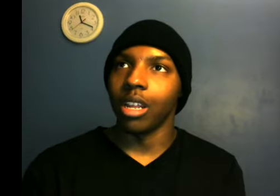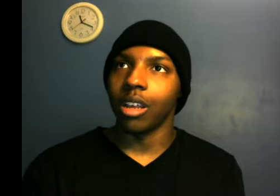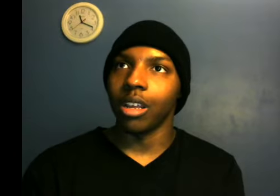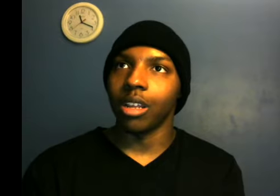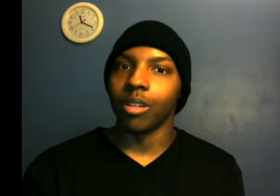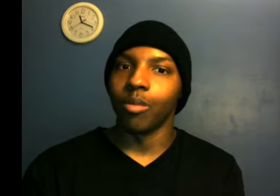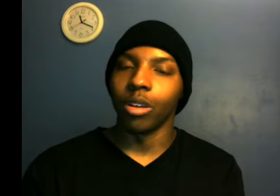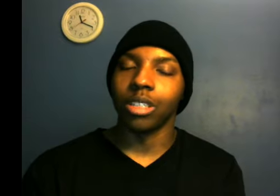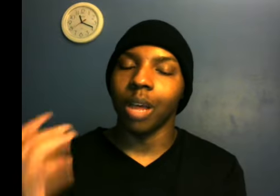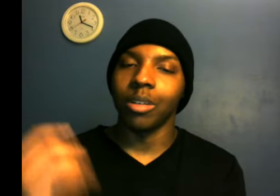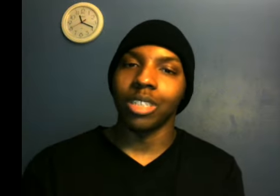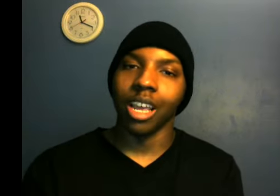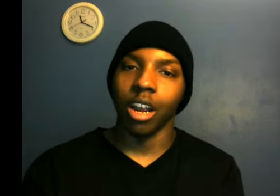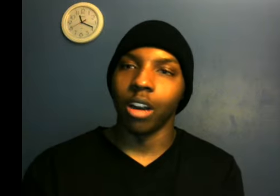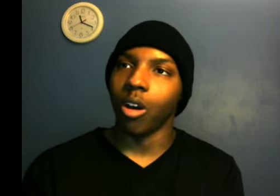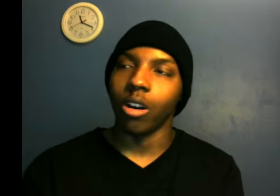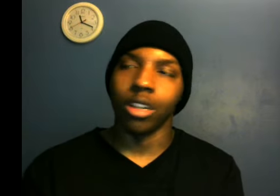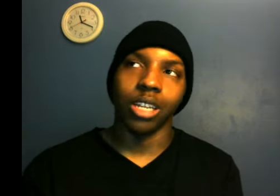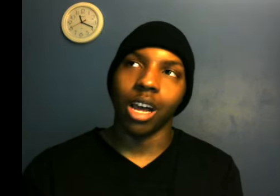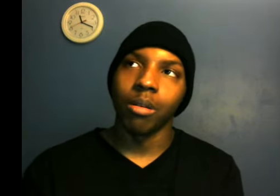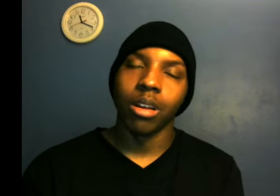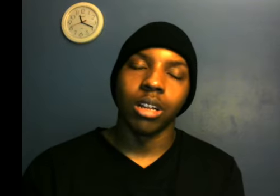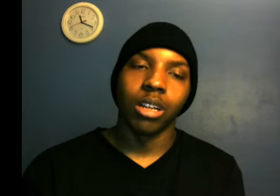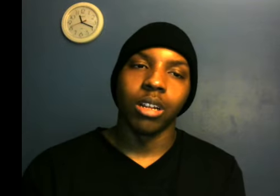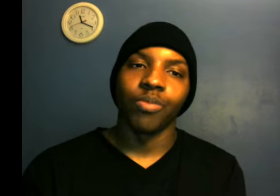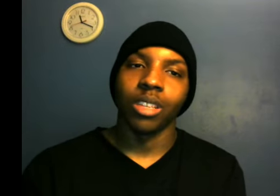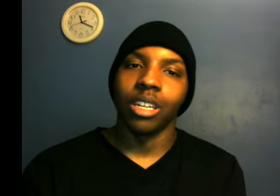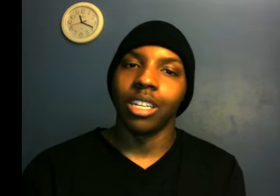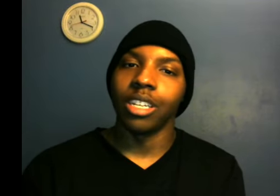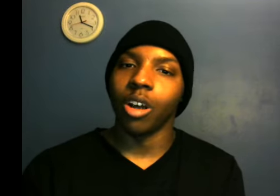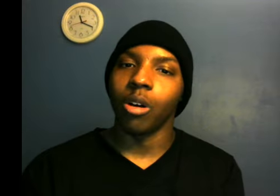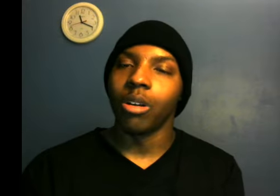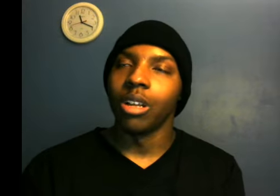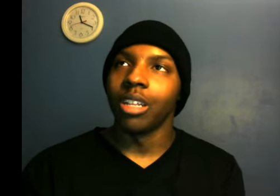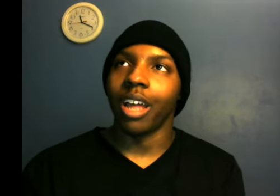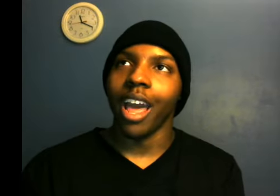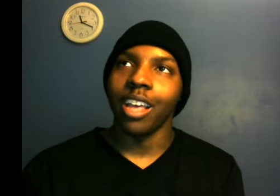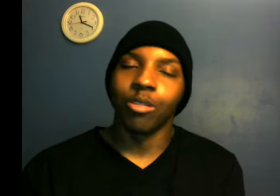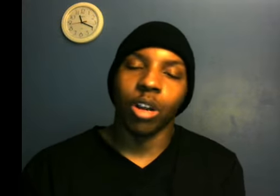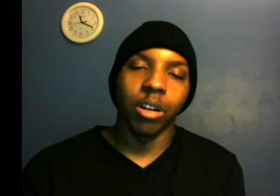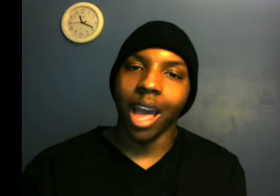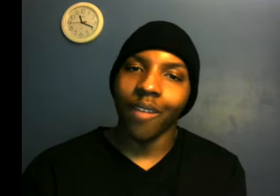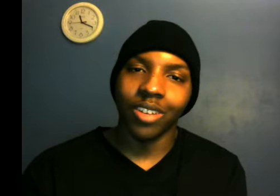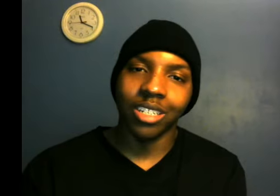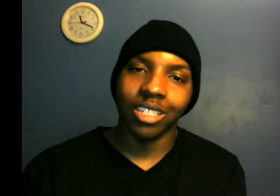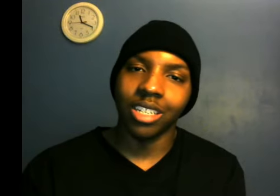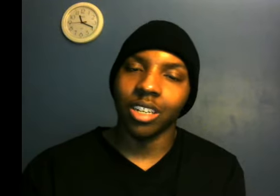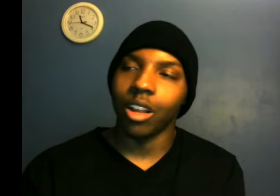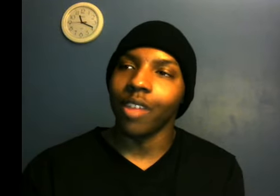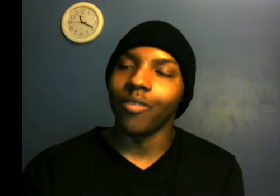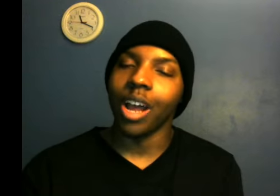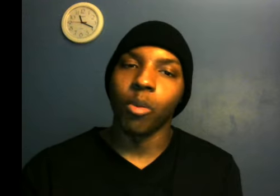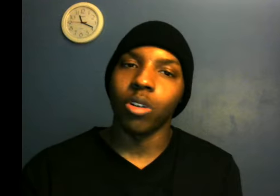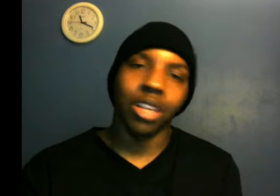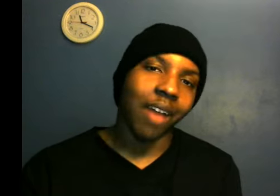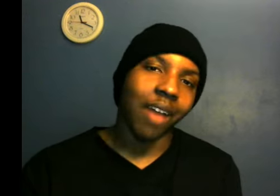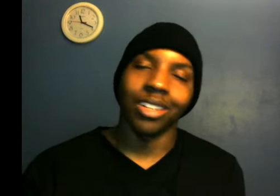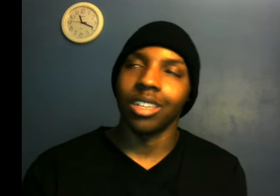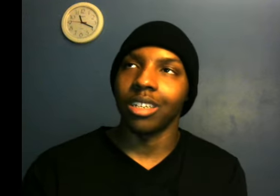then most of the time he stayed hurt all the time. This whole. Like he was hurt half of the season. If not more than half the season.